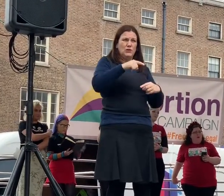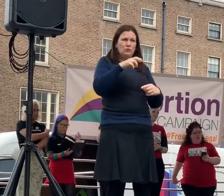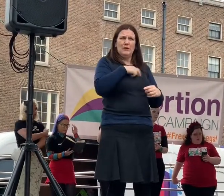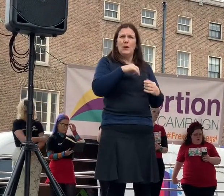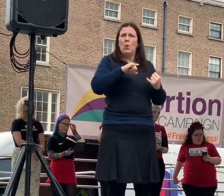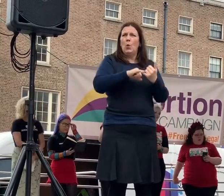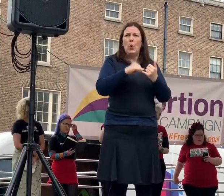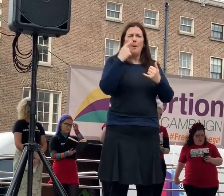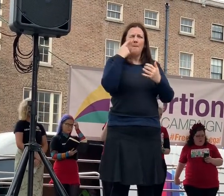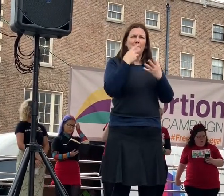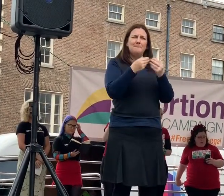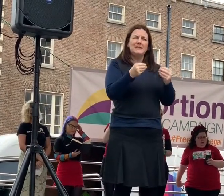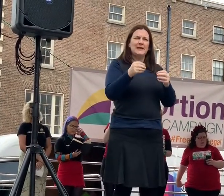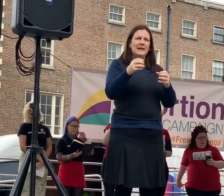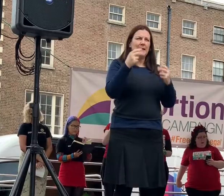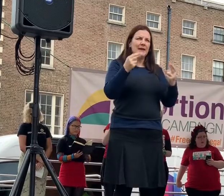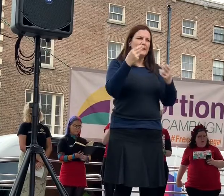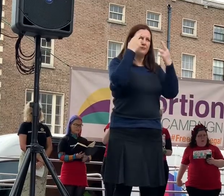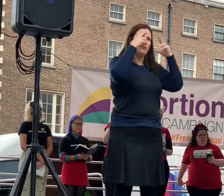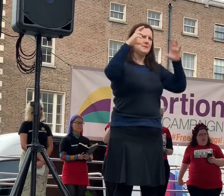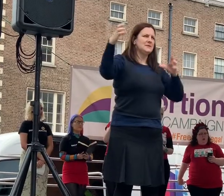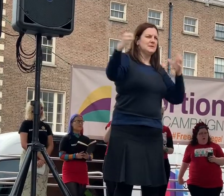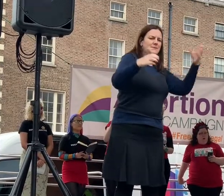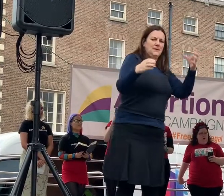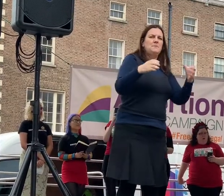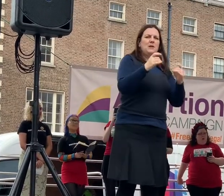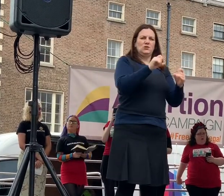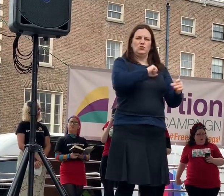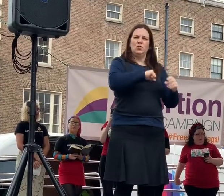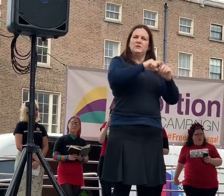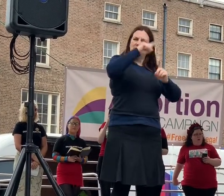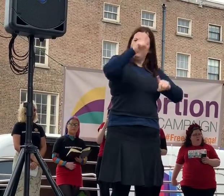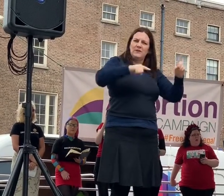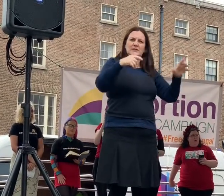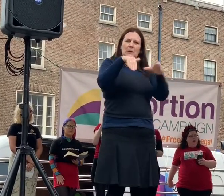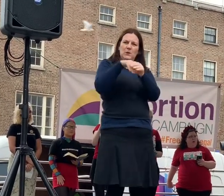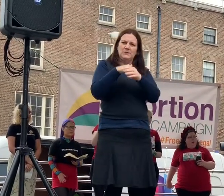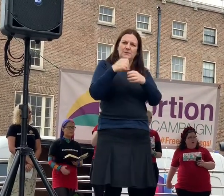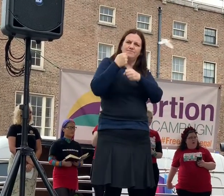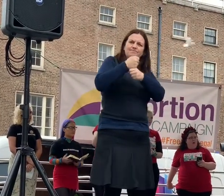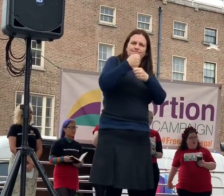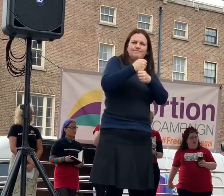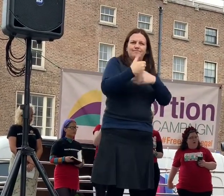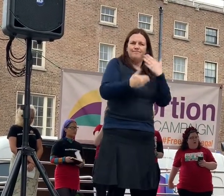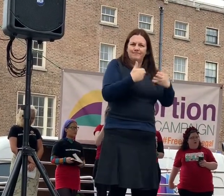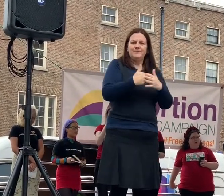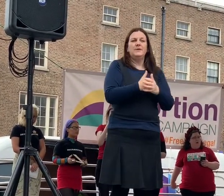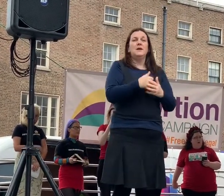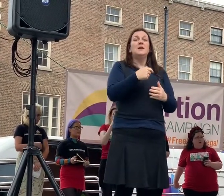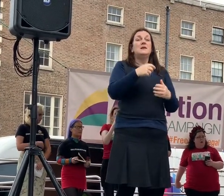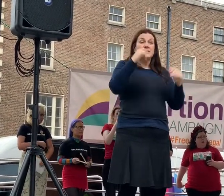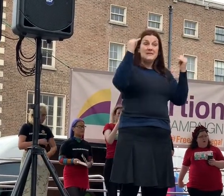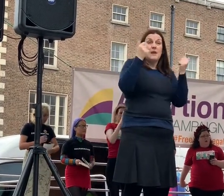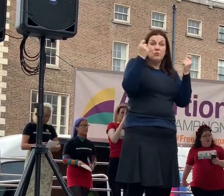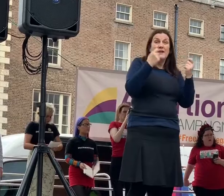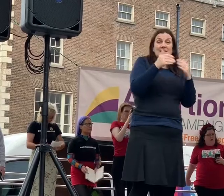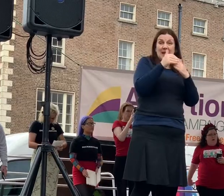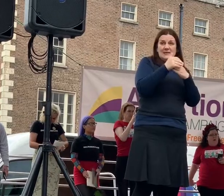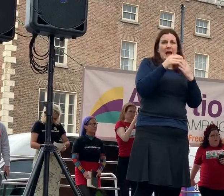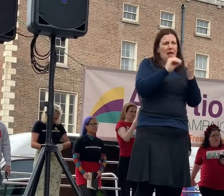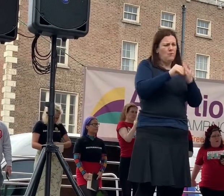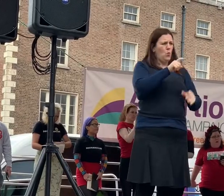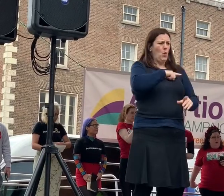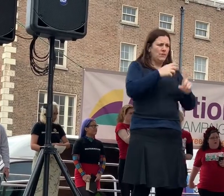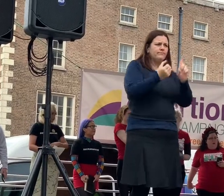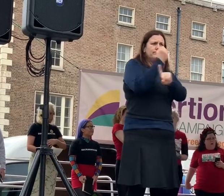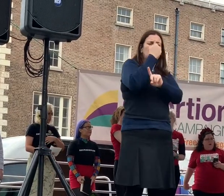them out and collaborate towards a diverse and inclusive movement. Celebrate your victories. But recognise the work that is still being